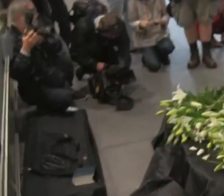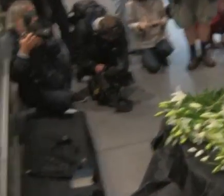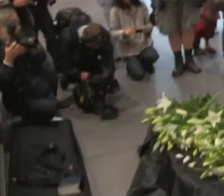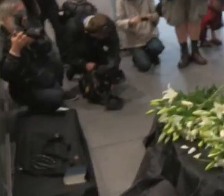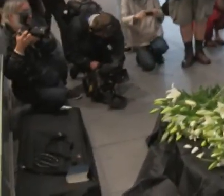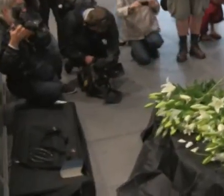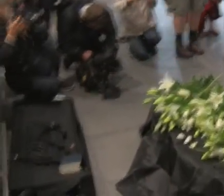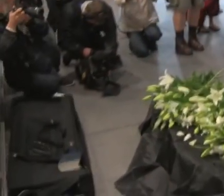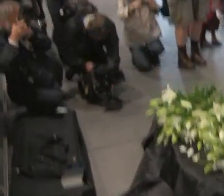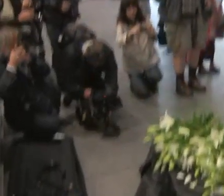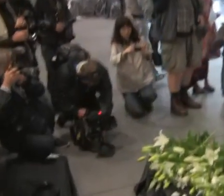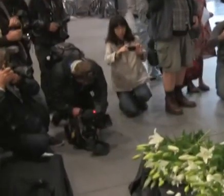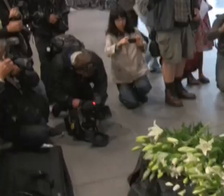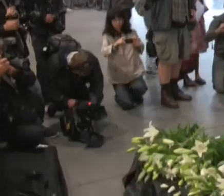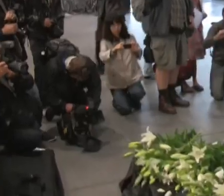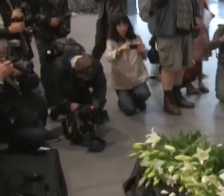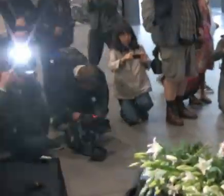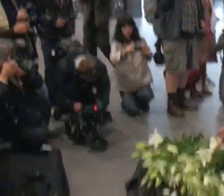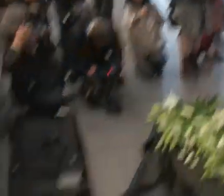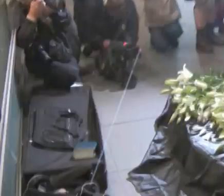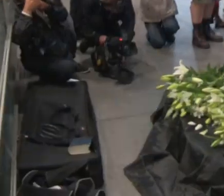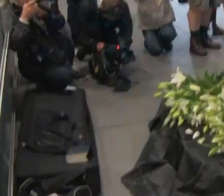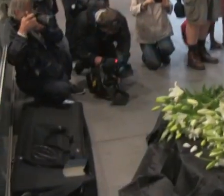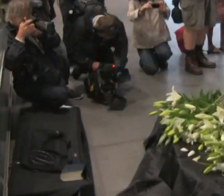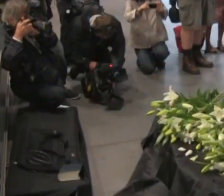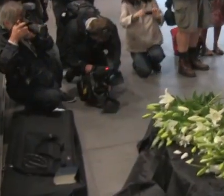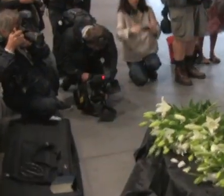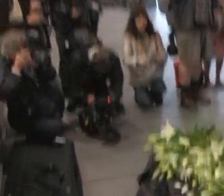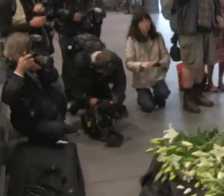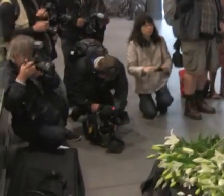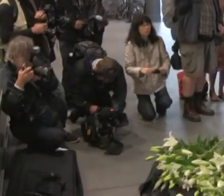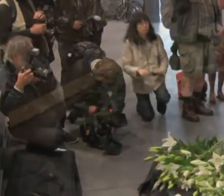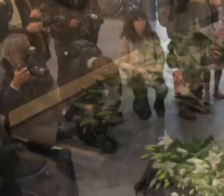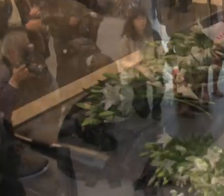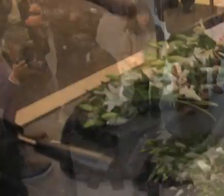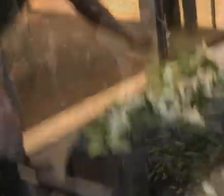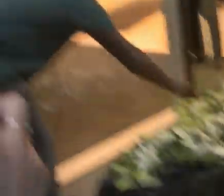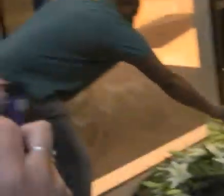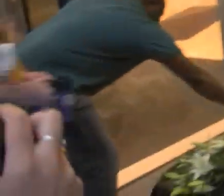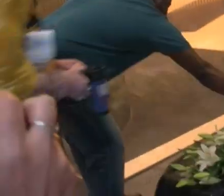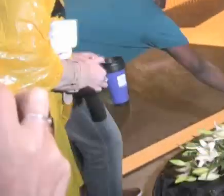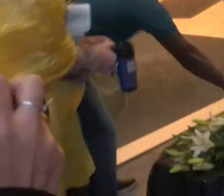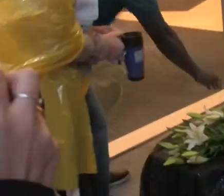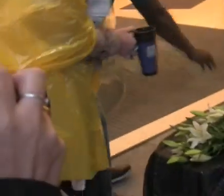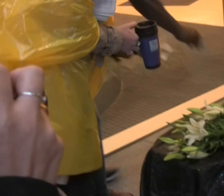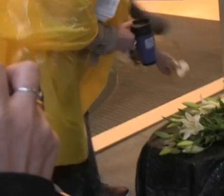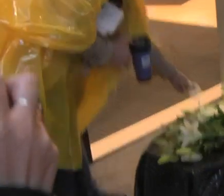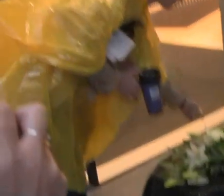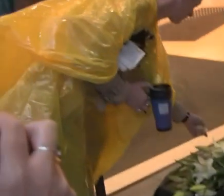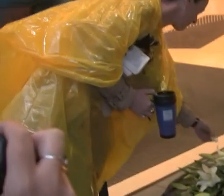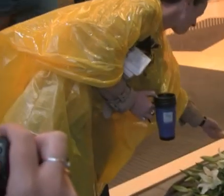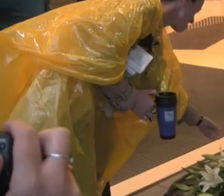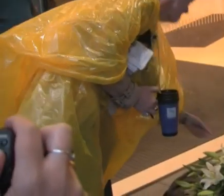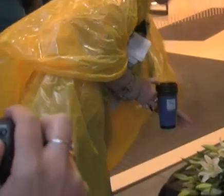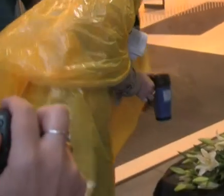We see the great injustice done to you. We recognise your pain and your struggle.